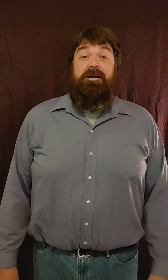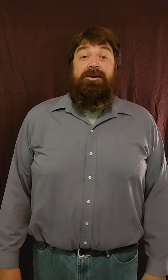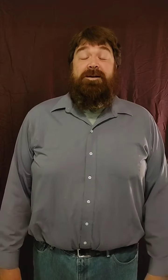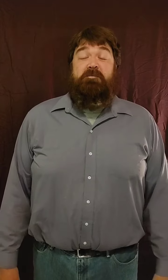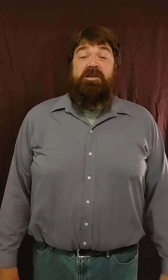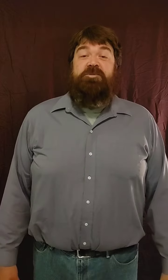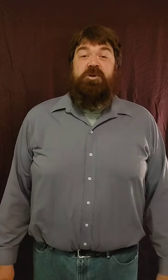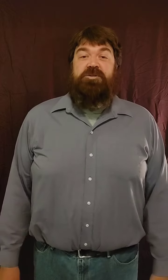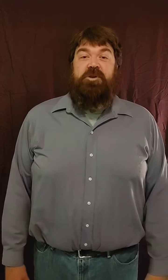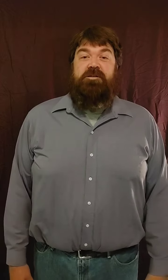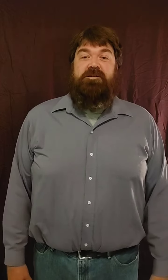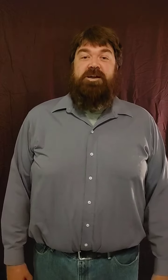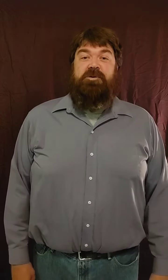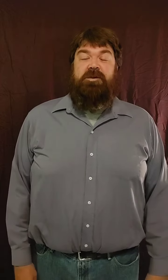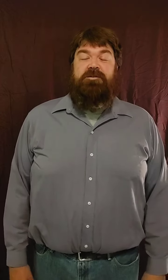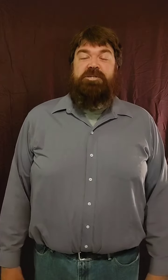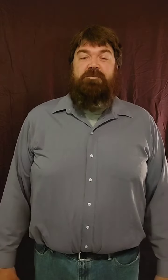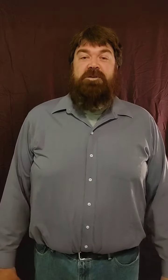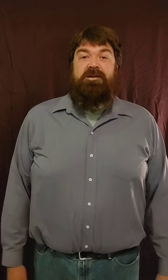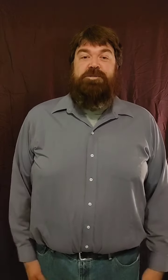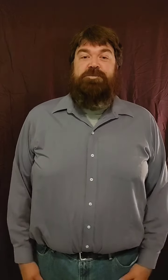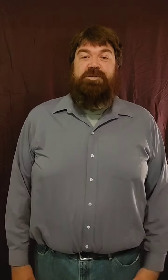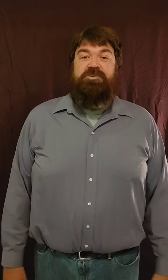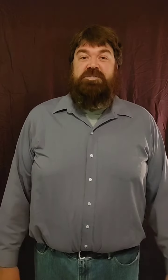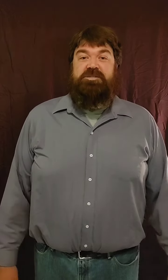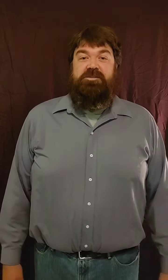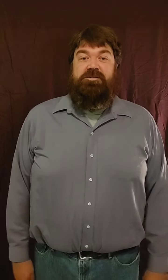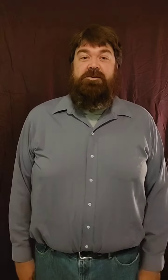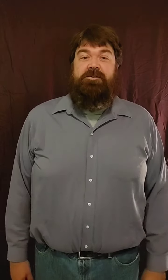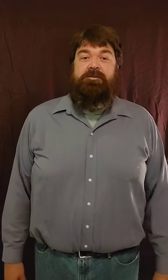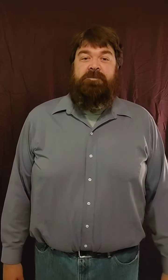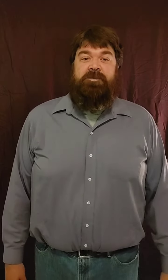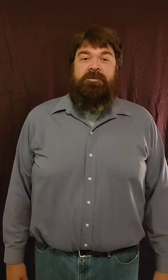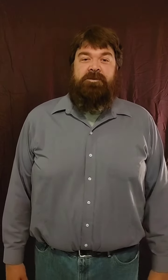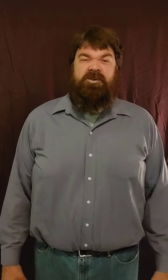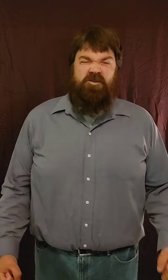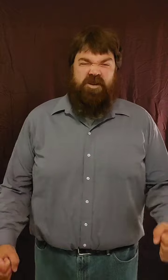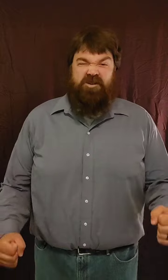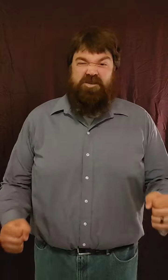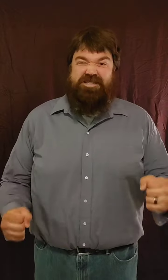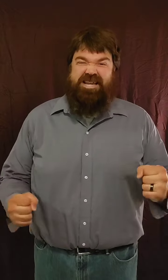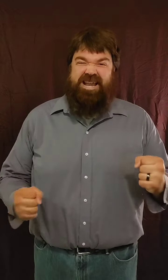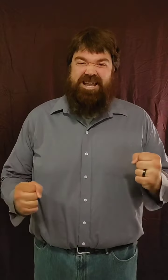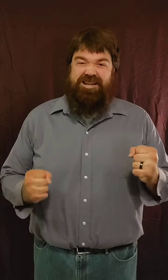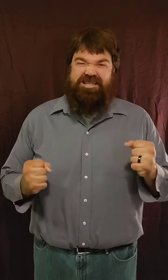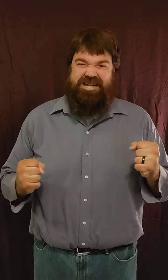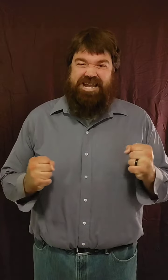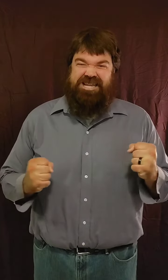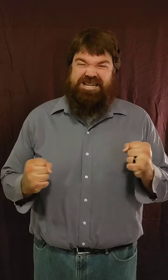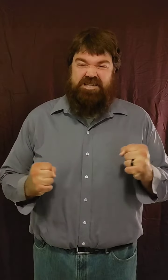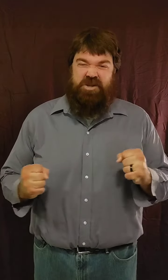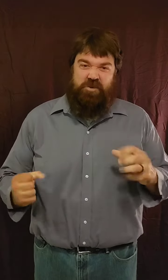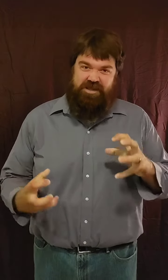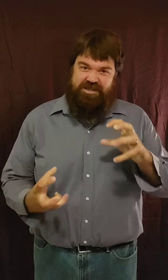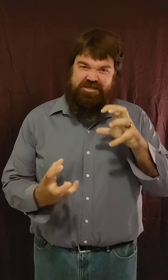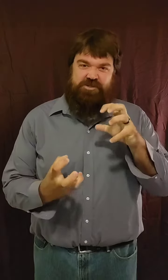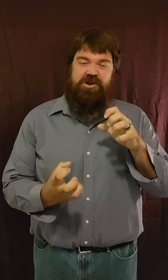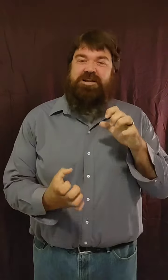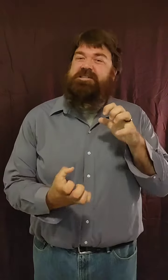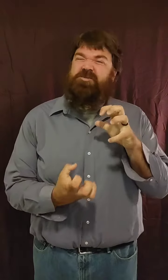My name is Grail Schrader. I'm with Entertainment Costume Services. You've heard the saying, a chain is only as strong as its